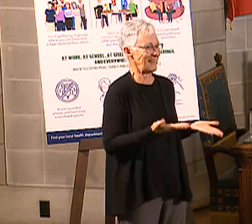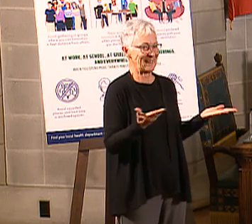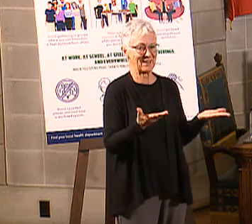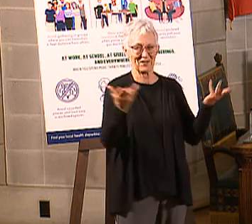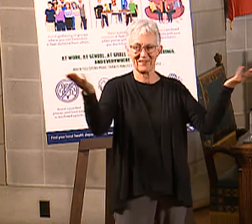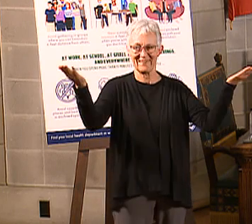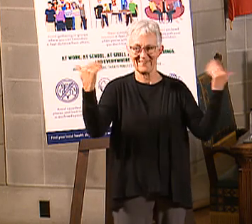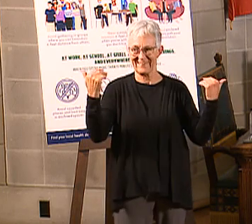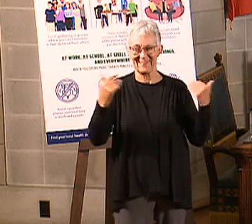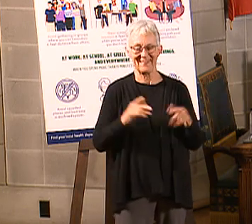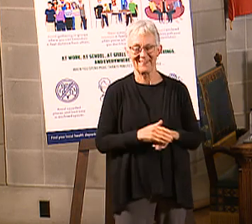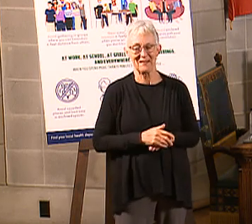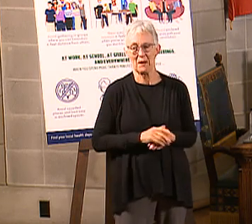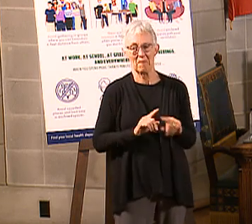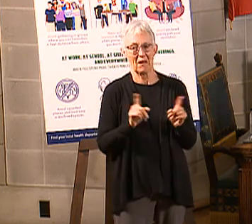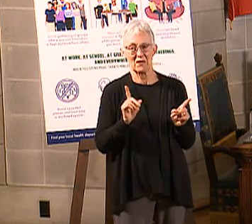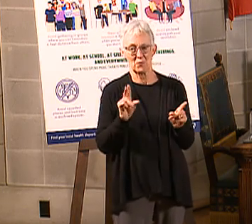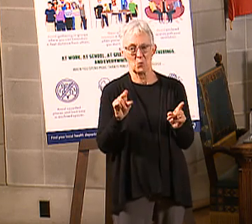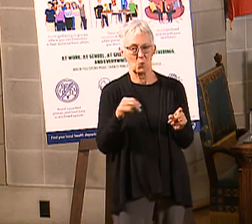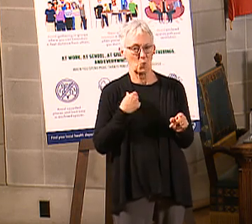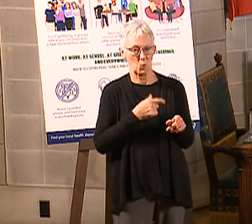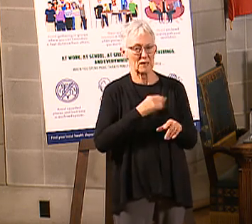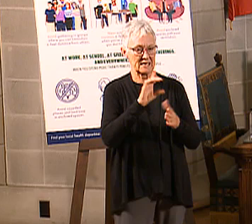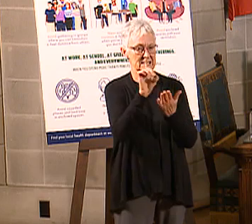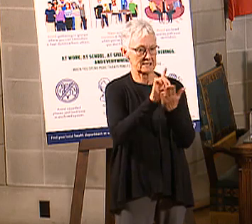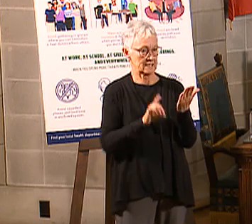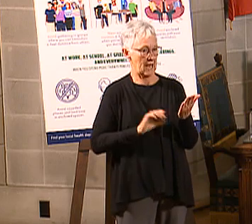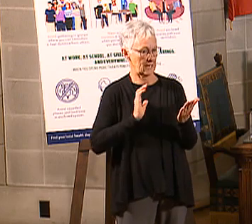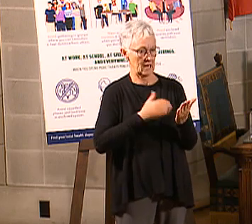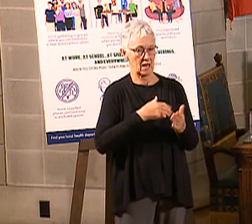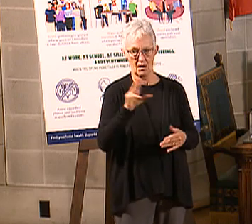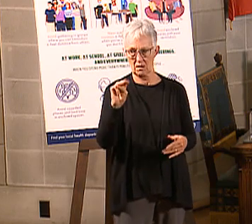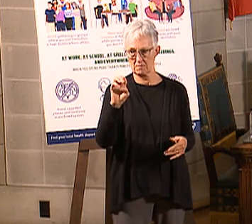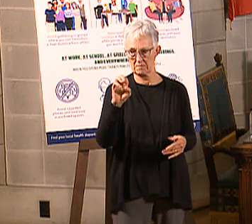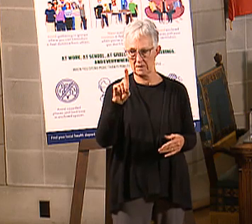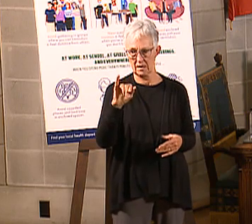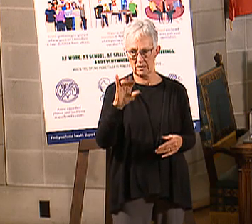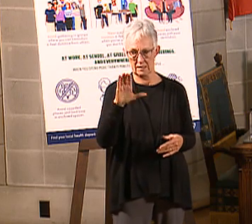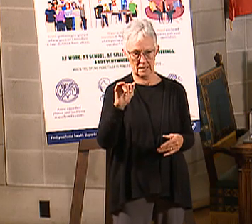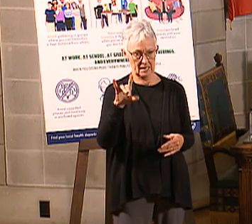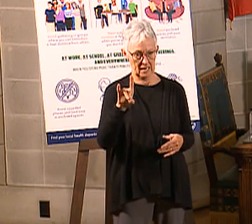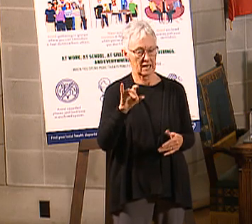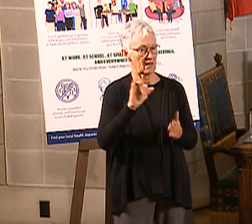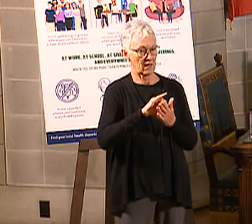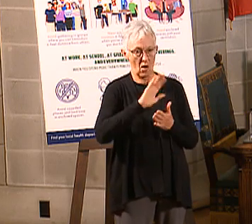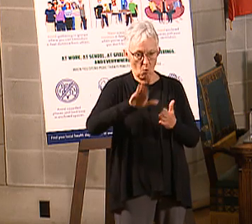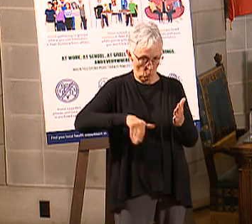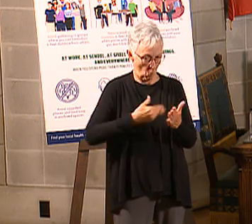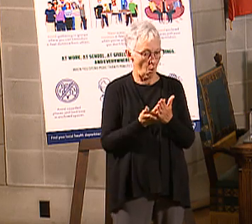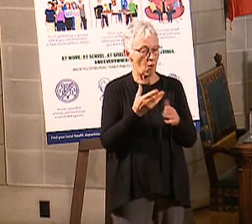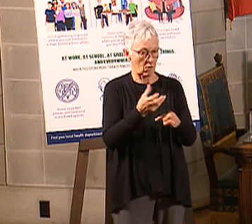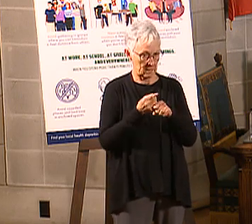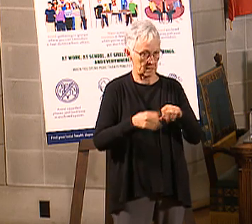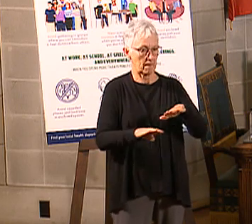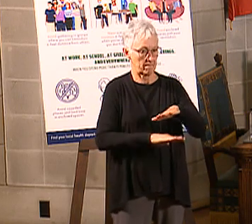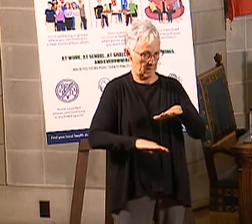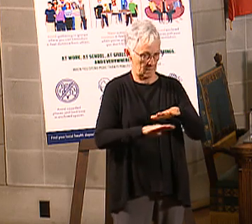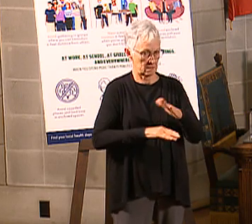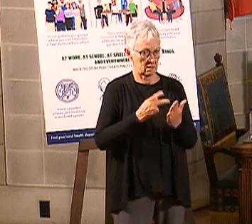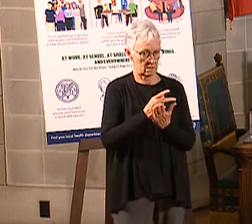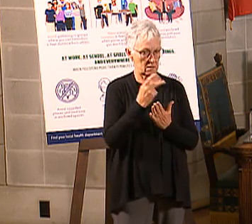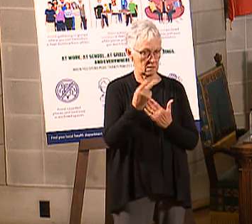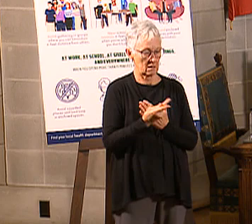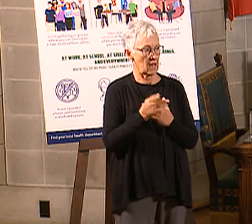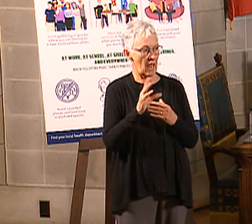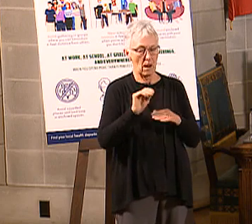But, again, the way we've designed it is that everybody gets the basic program. So, nobody is going to be refused to get anything. And, we've given a variety of ways to incent